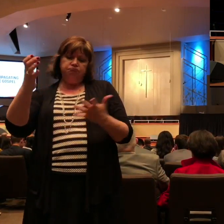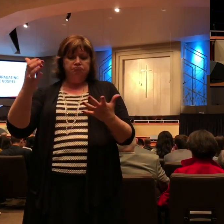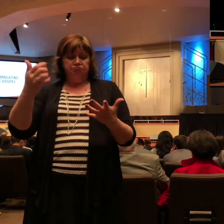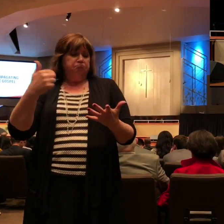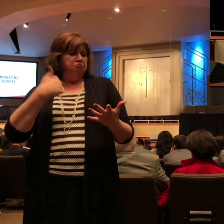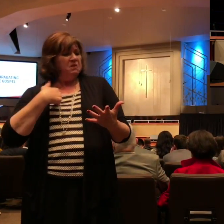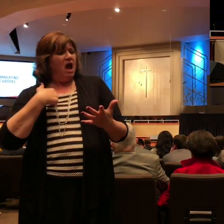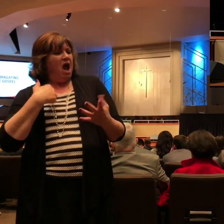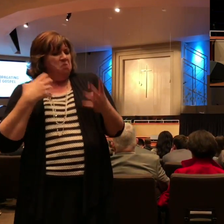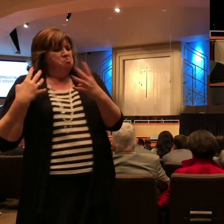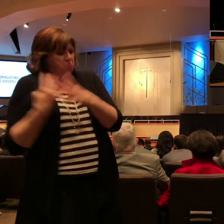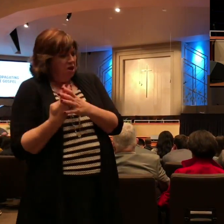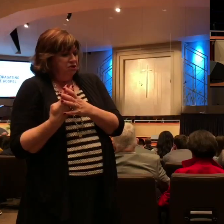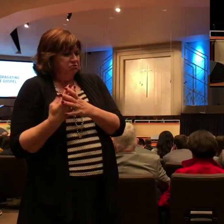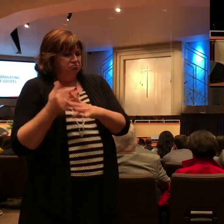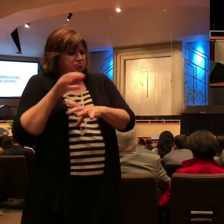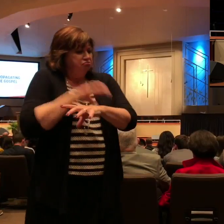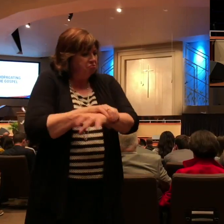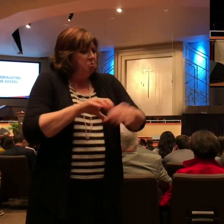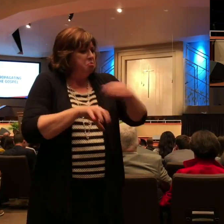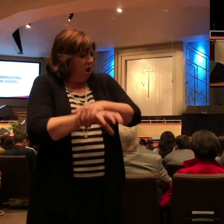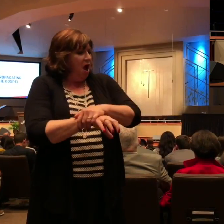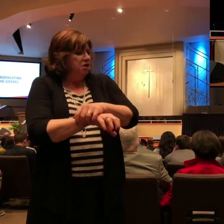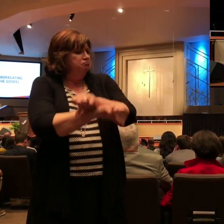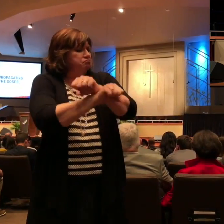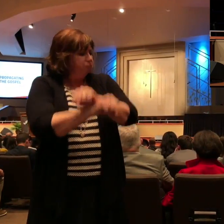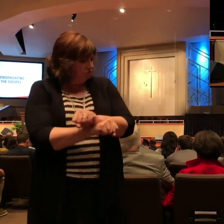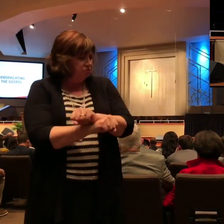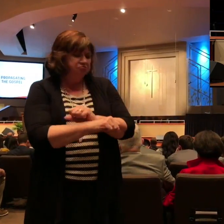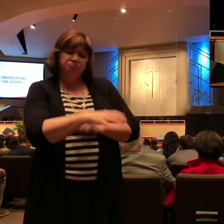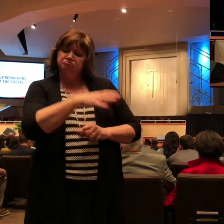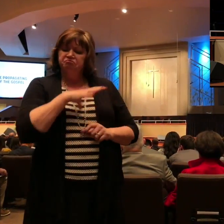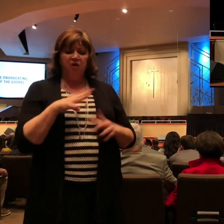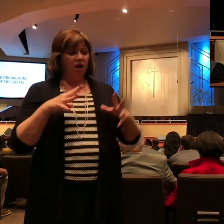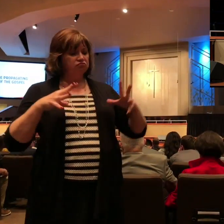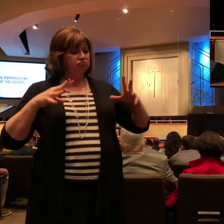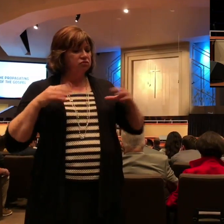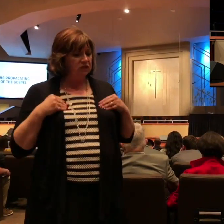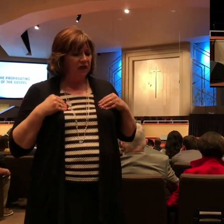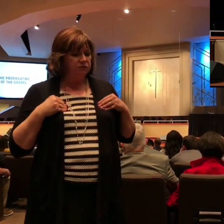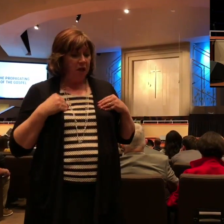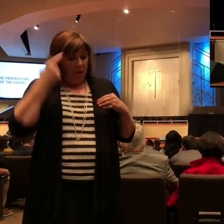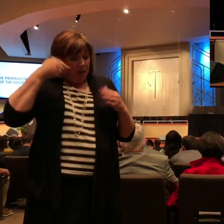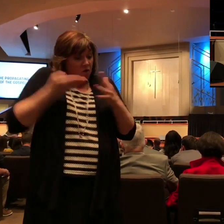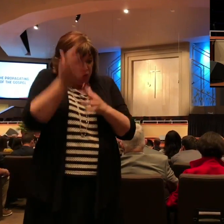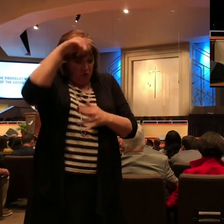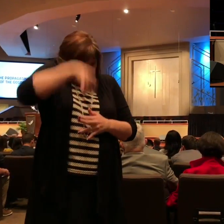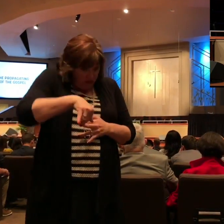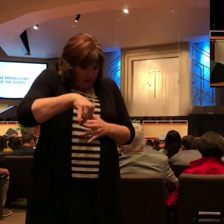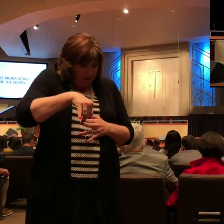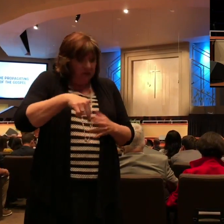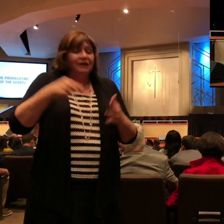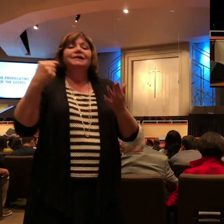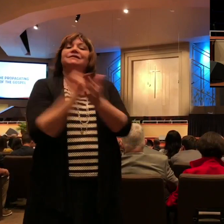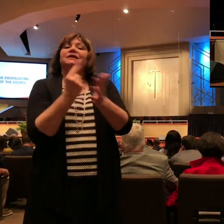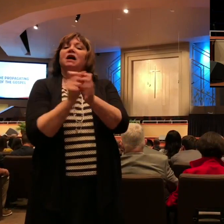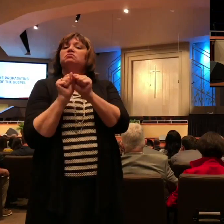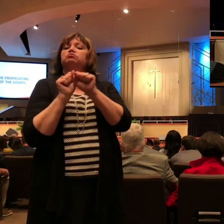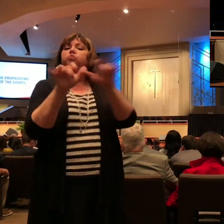but it's okay. It's for the furtherance of the gospel. Then he expounds in verse 13. Look at where the gospel is going.